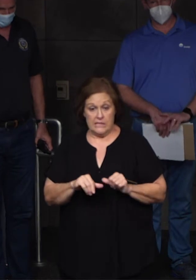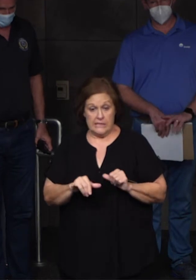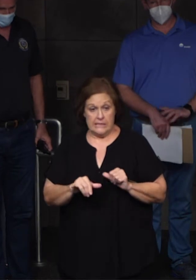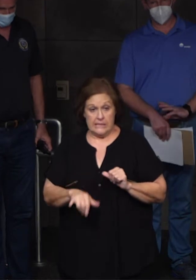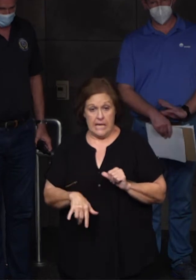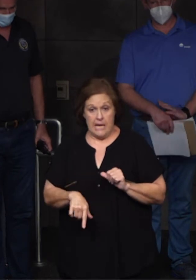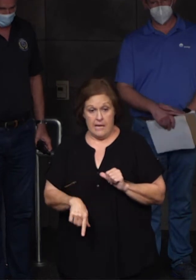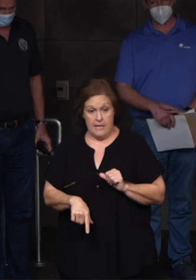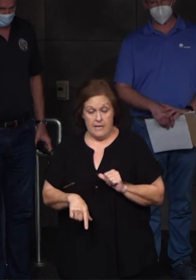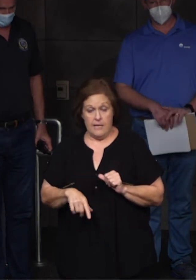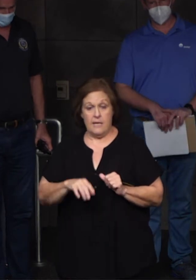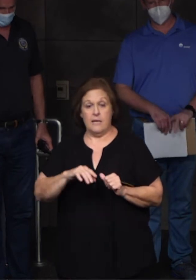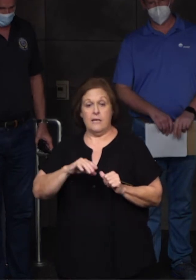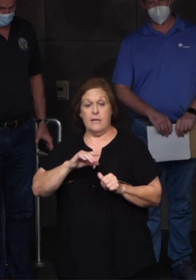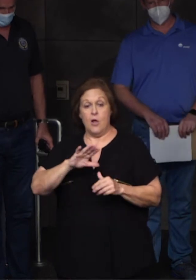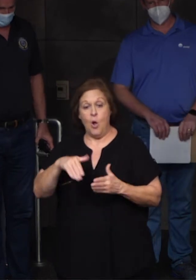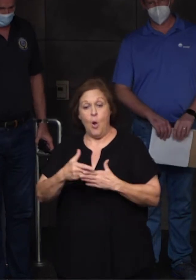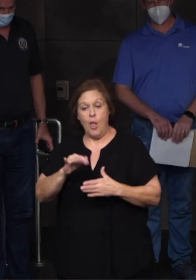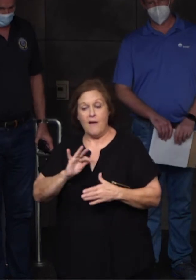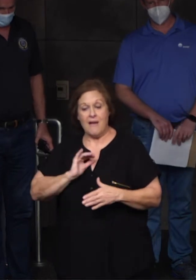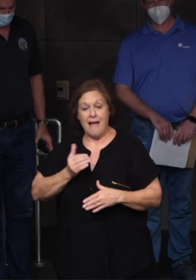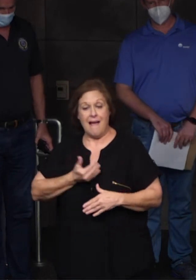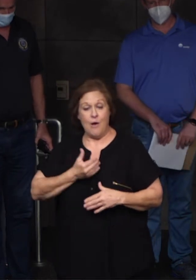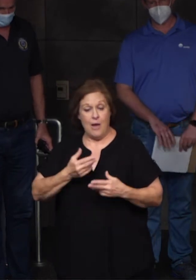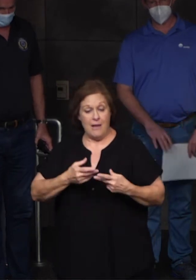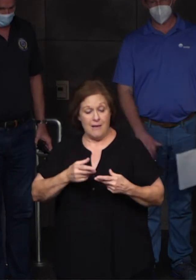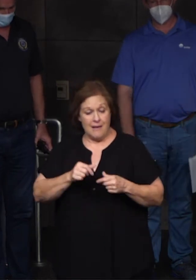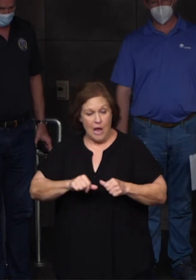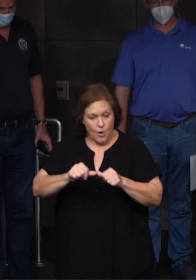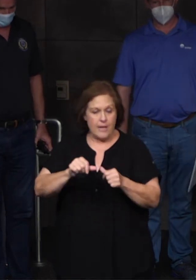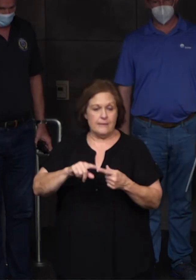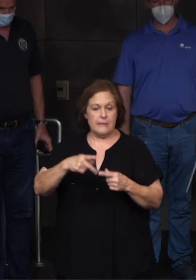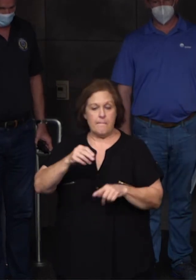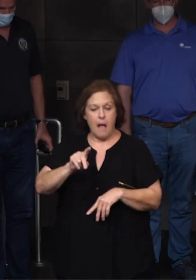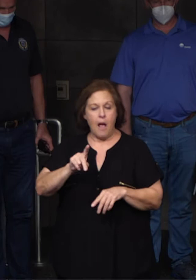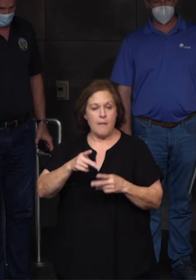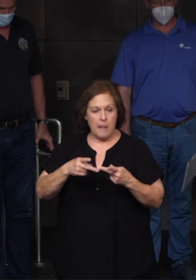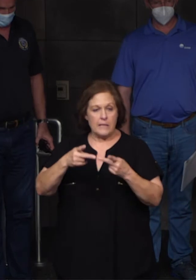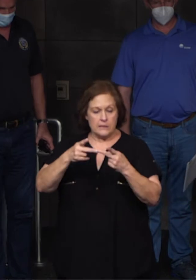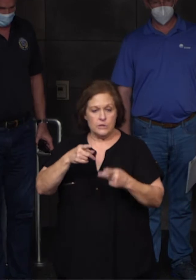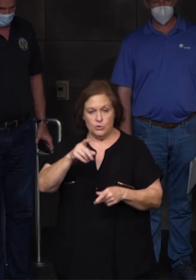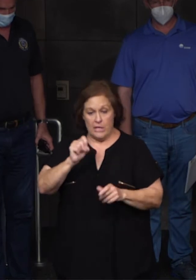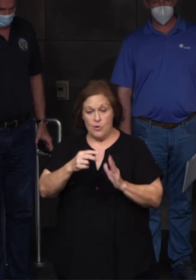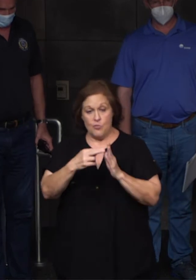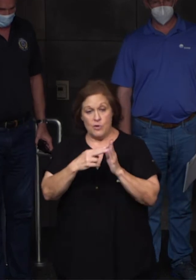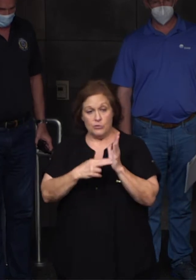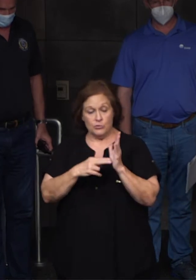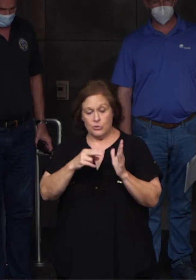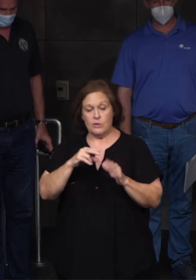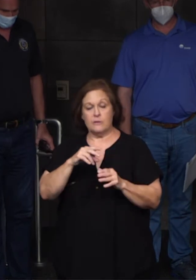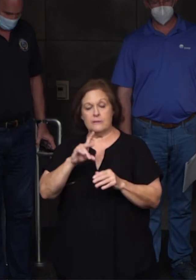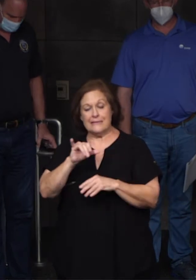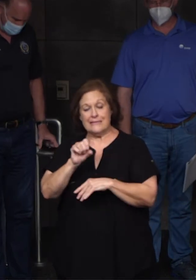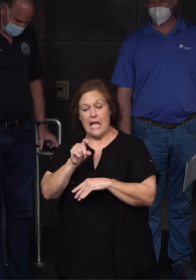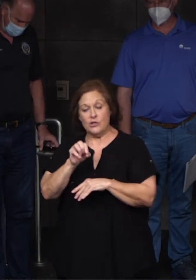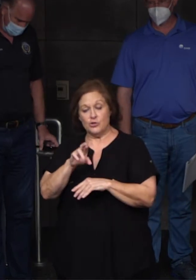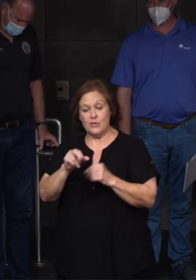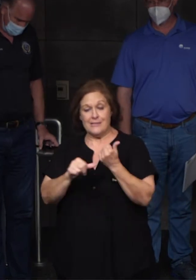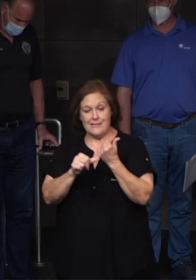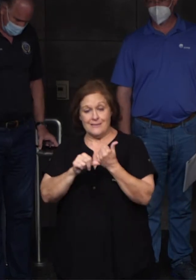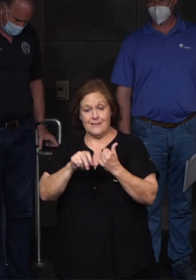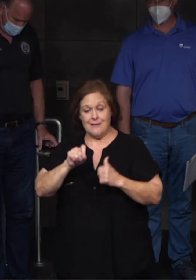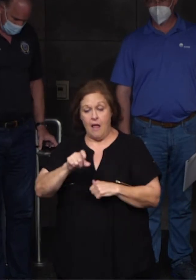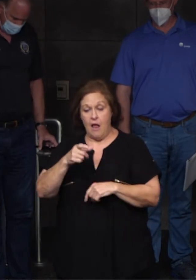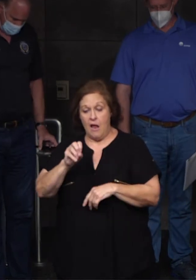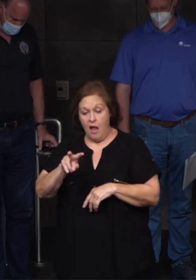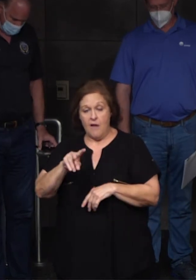as at all of our point of distribution pod sites. So you can register. You can also register online at disasterassistance.gov